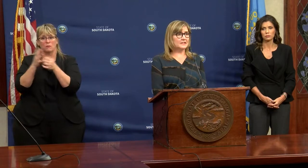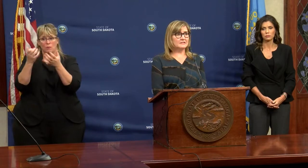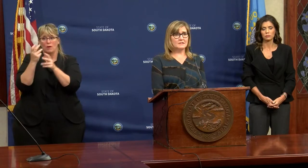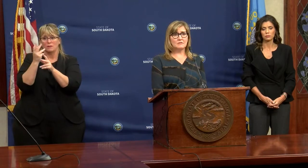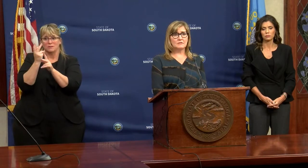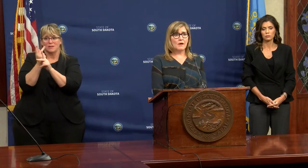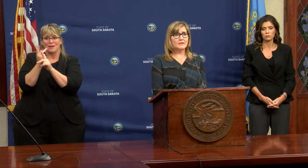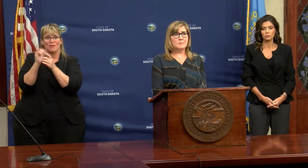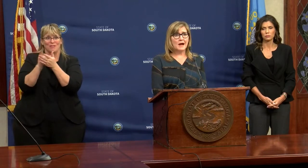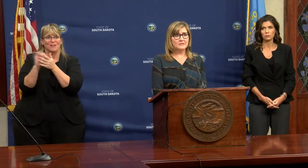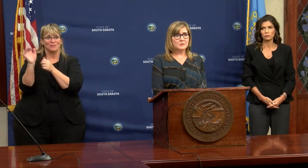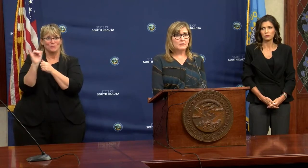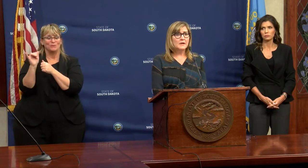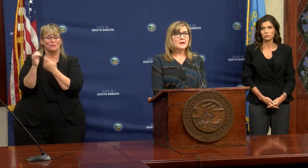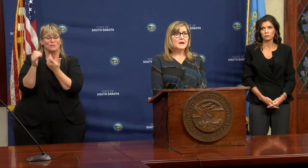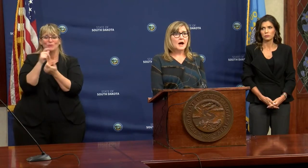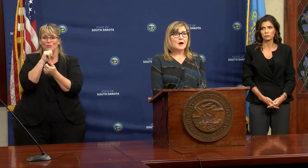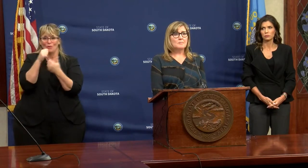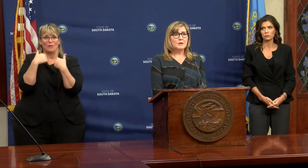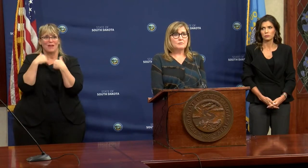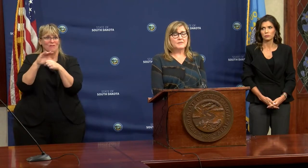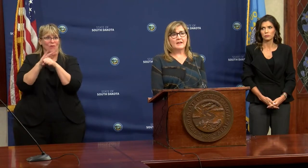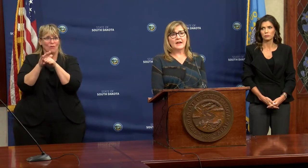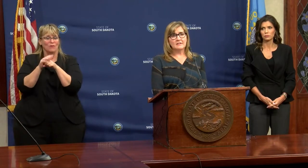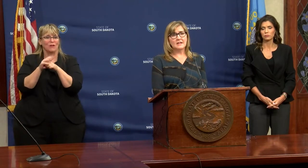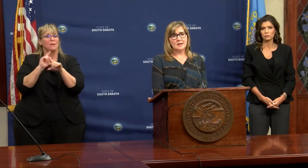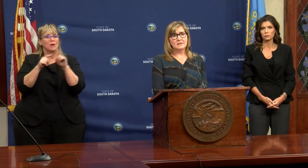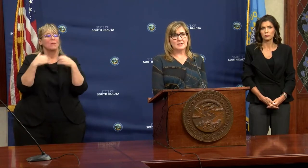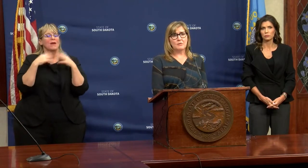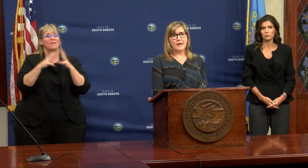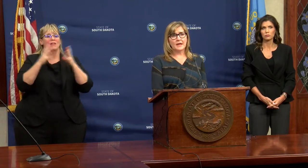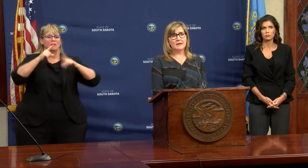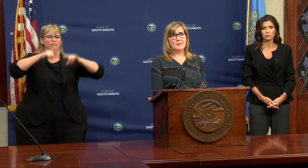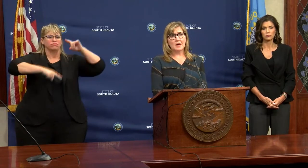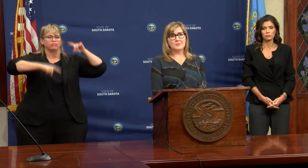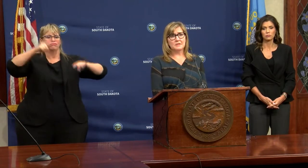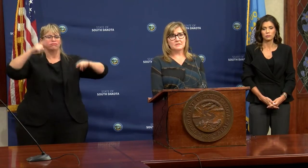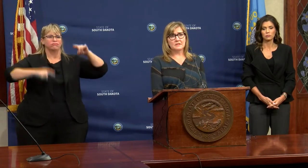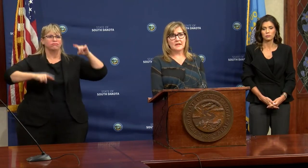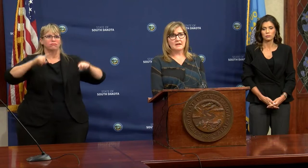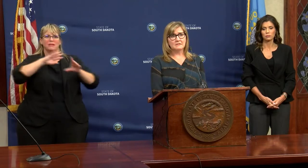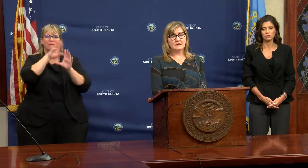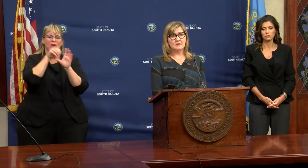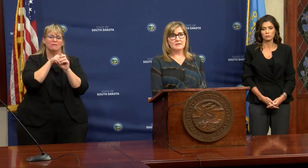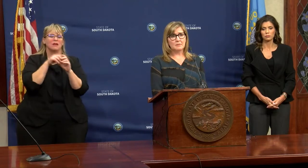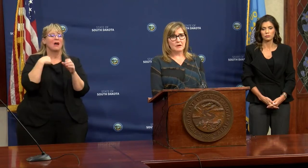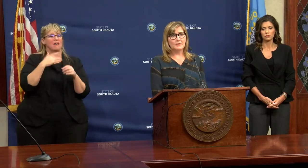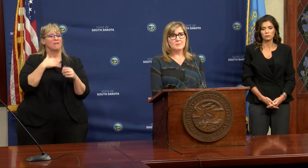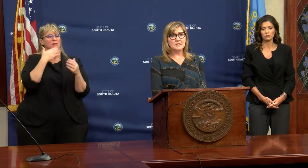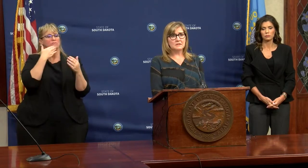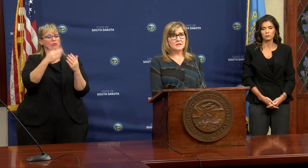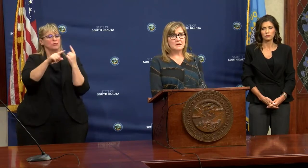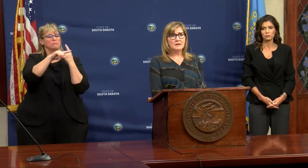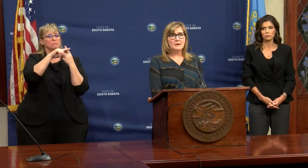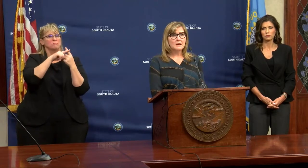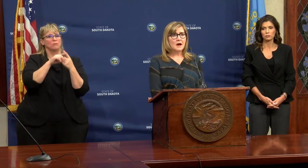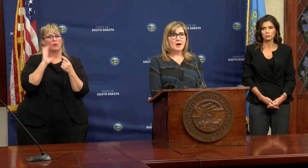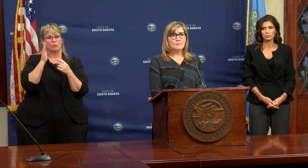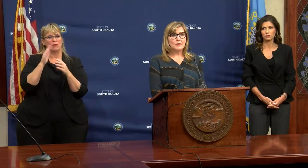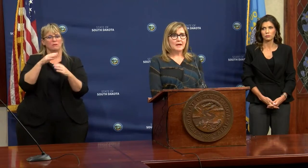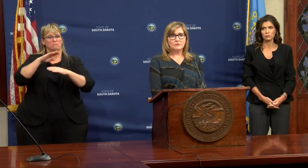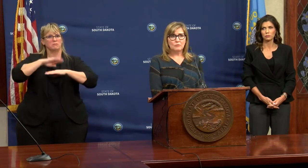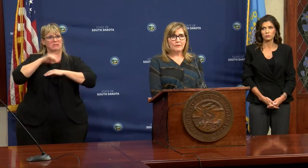we want that to continue as long as possible. But we've got a lot of dynamics at play. And I'm optimistic that, that we are going to meet the need.